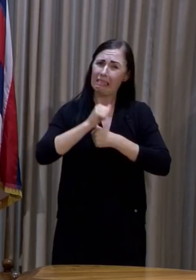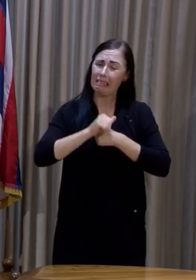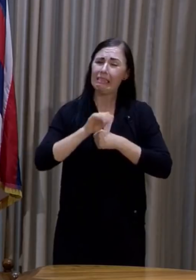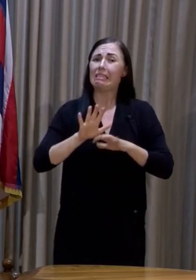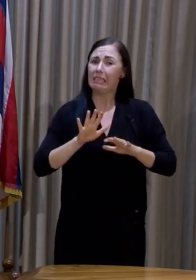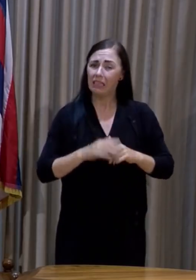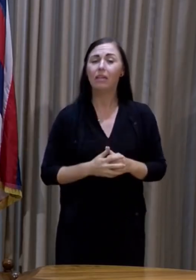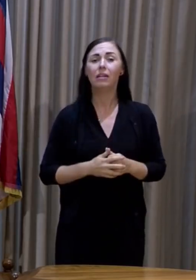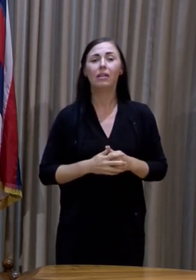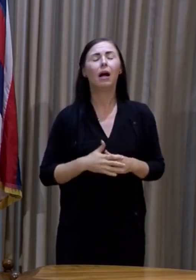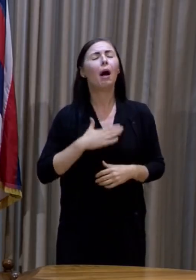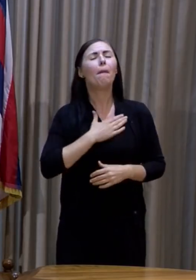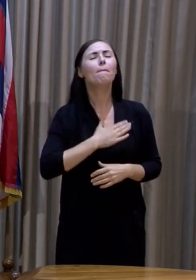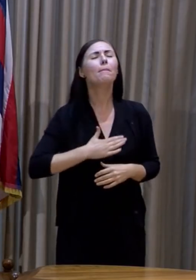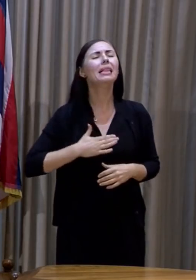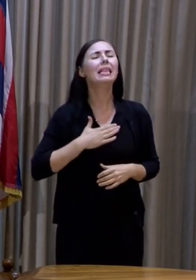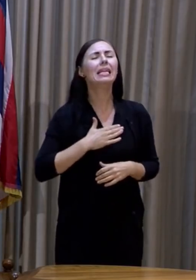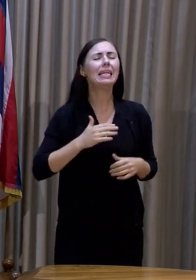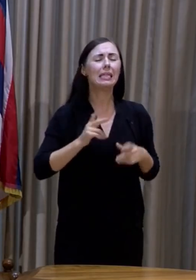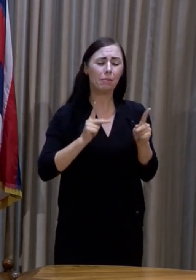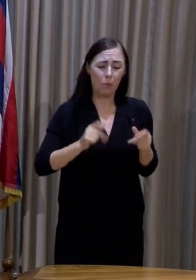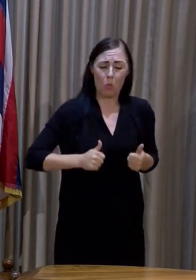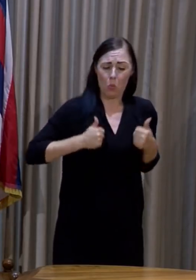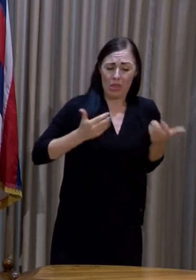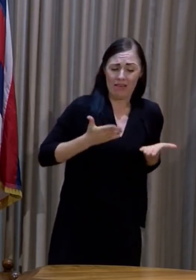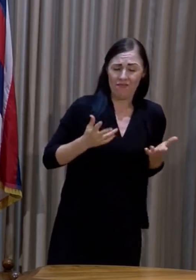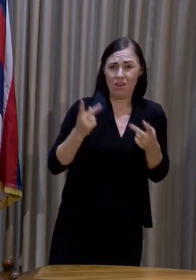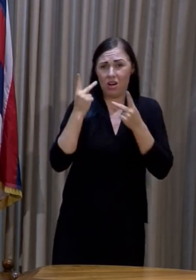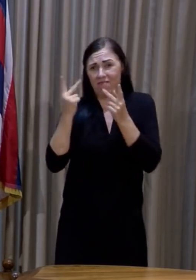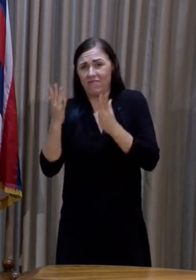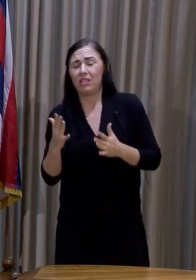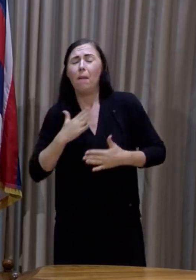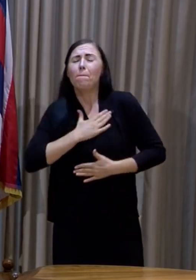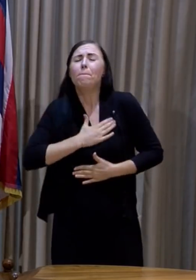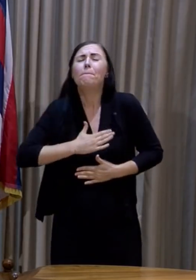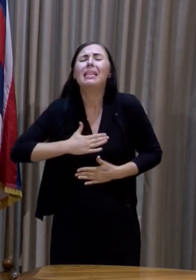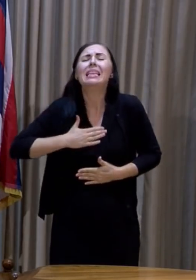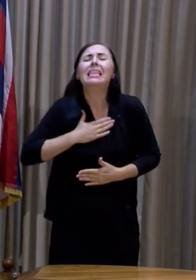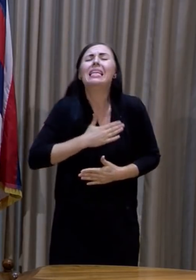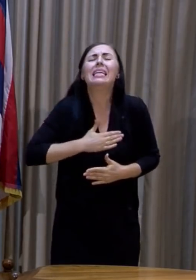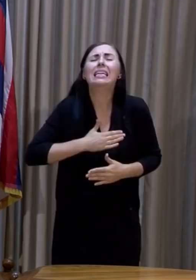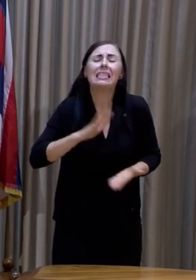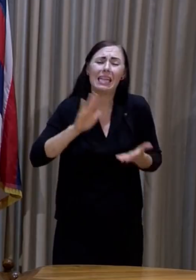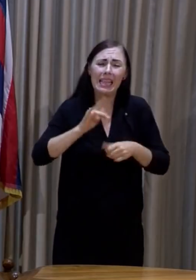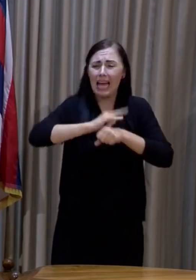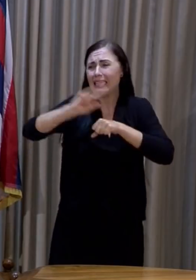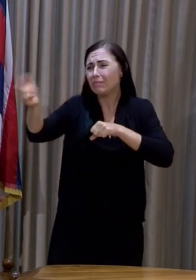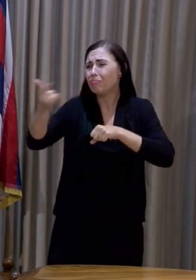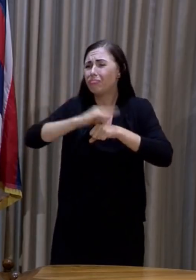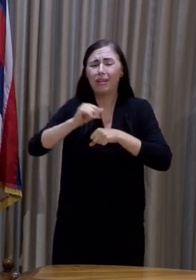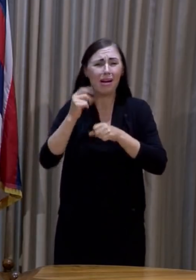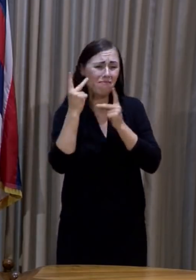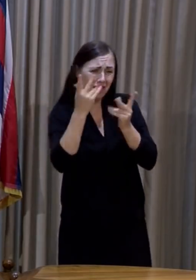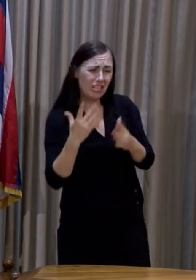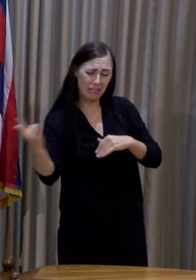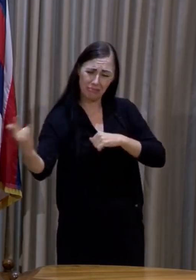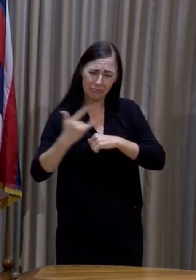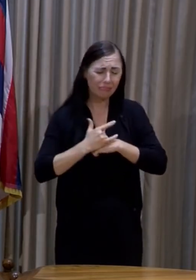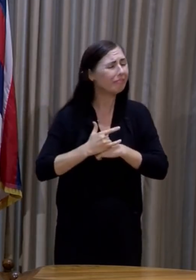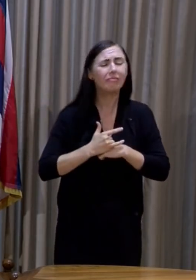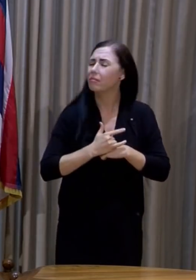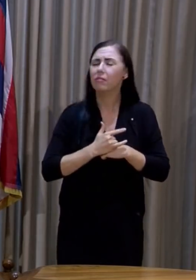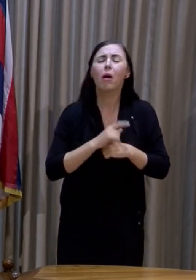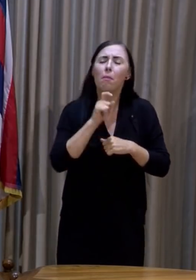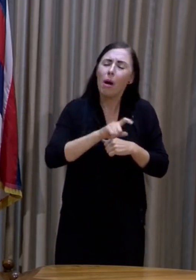ask everyone, residents and visitors alike, to reduce travel to Hawaii to essential business